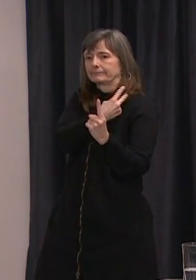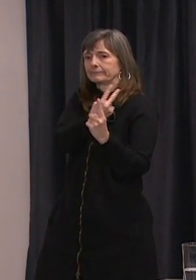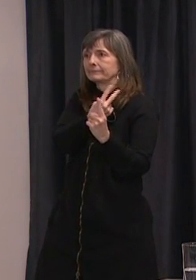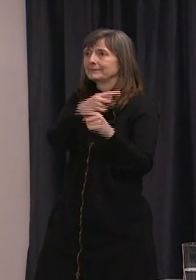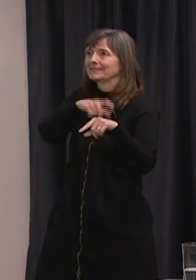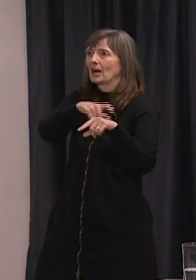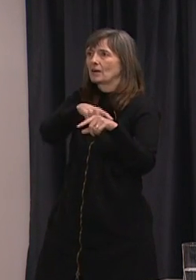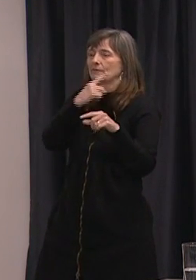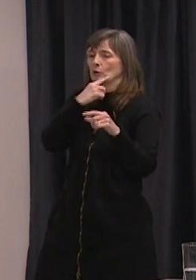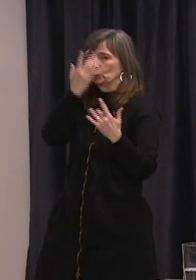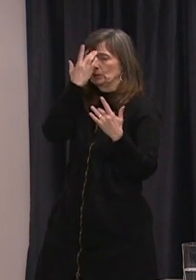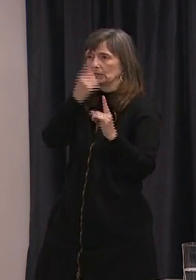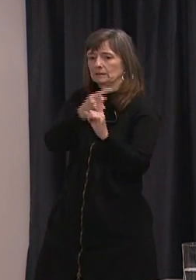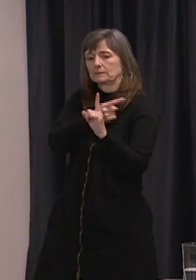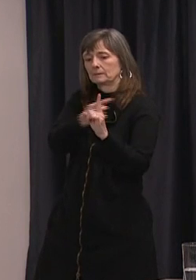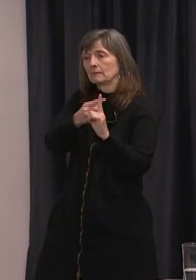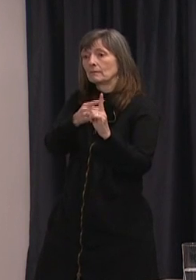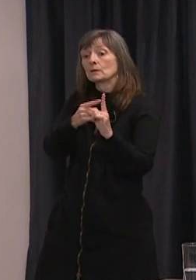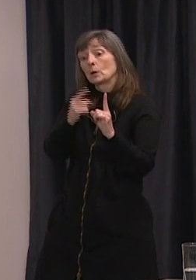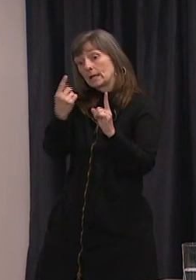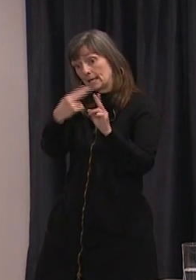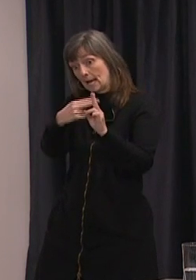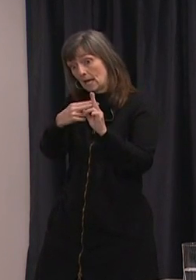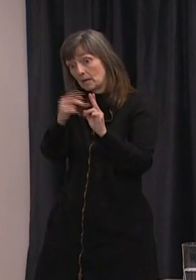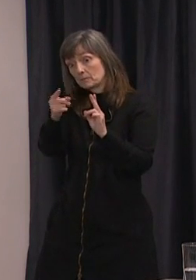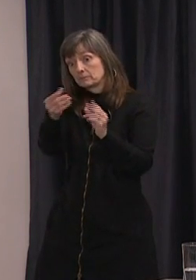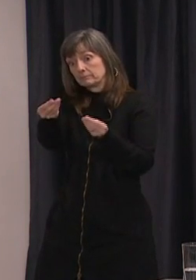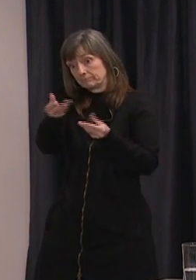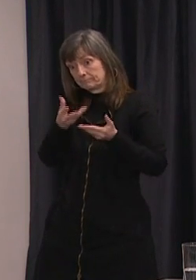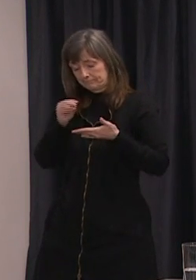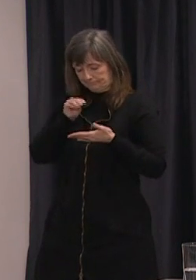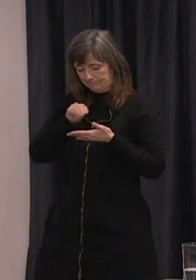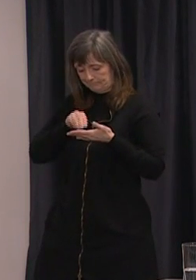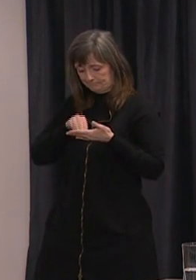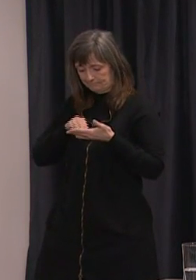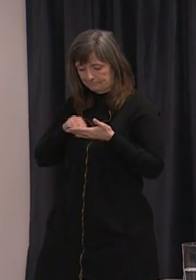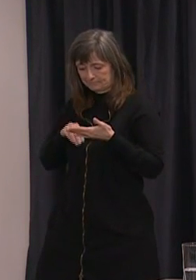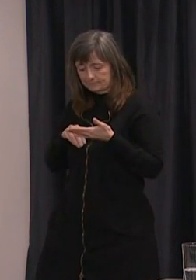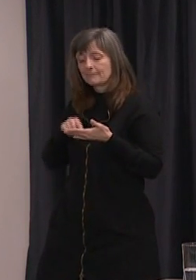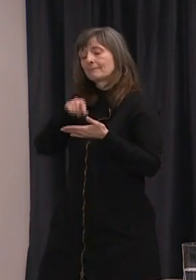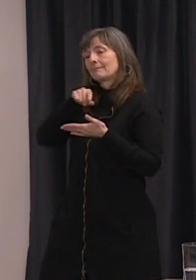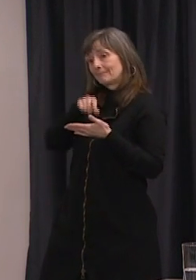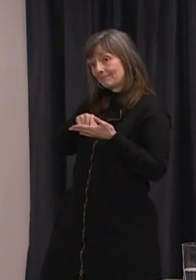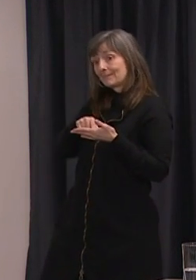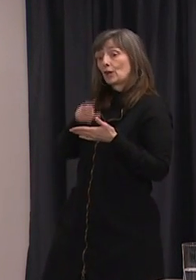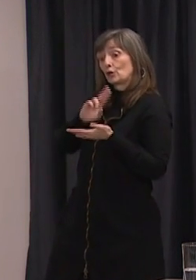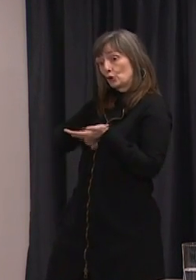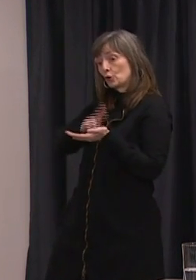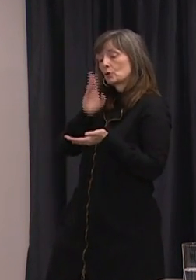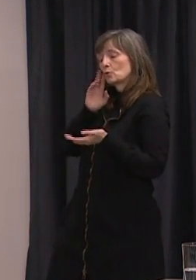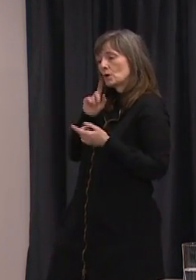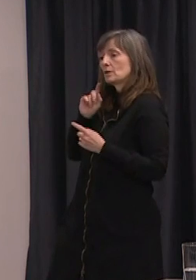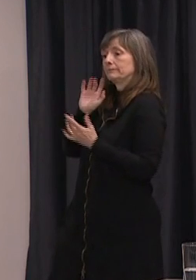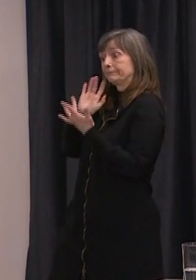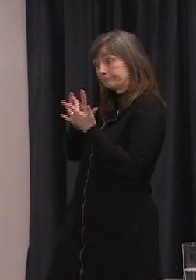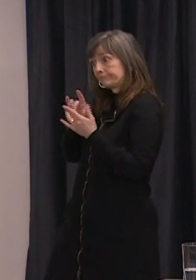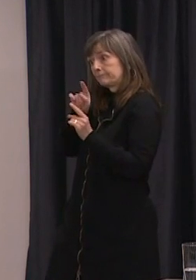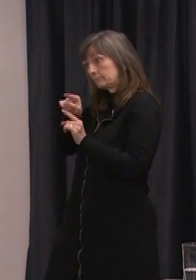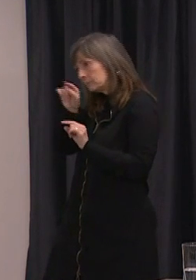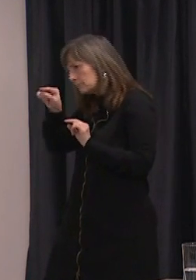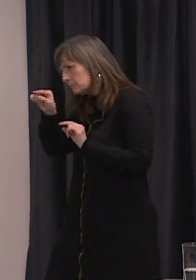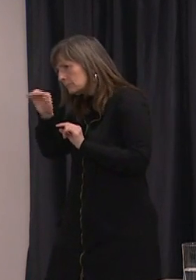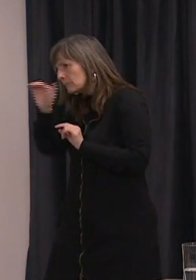And so they will get a list of names and then they will go on to contact with those people to determine if they have